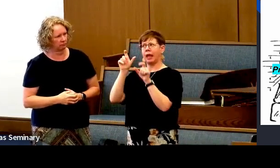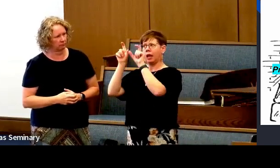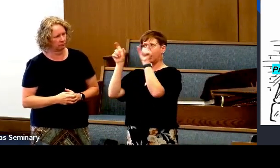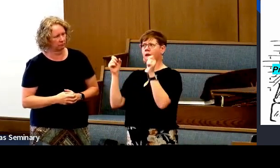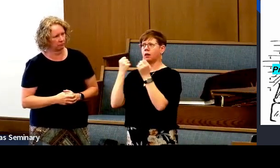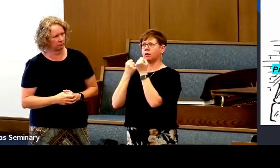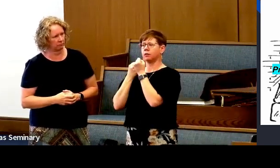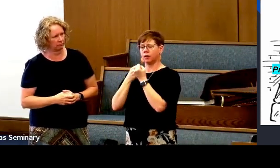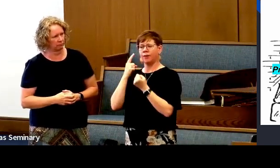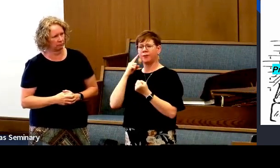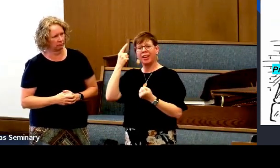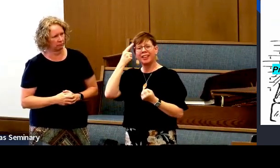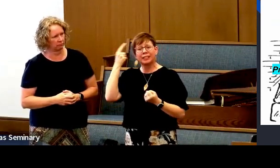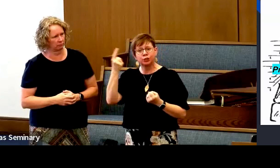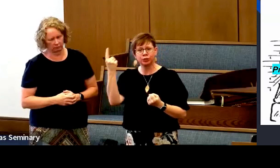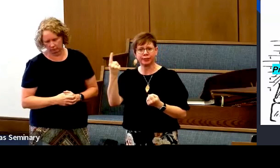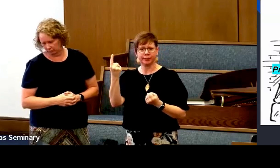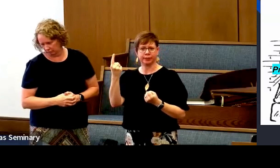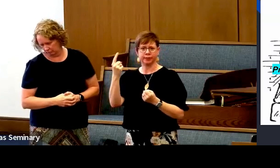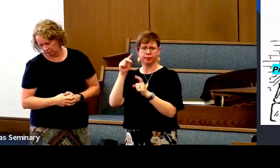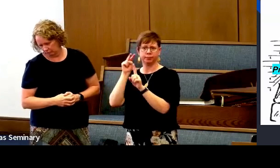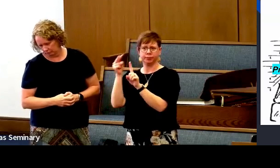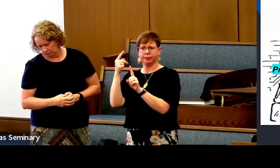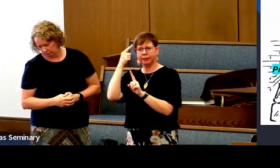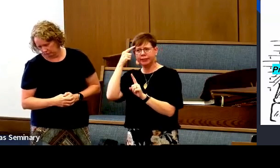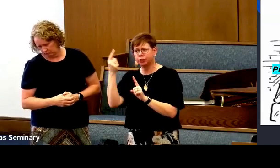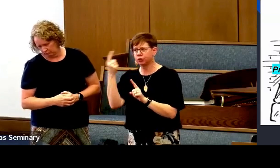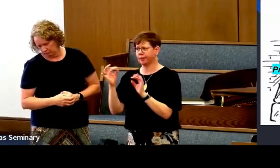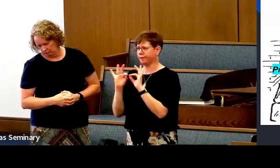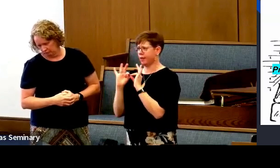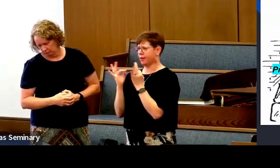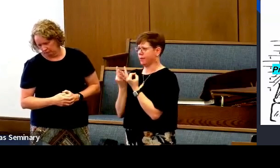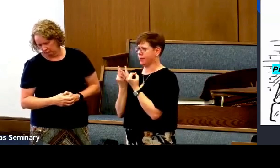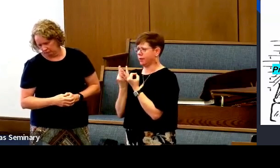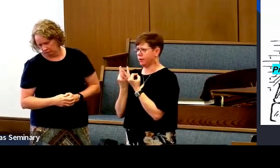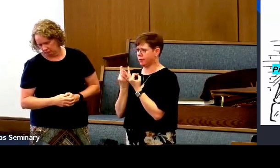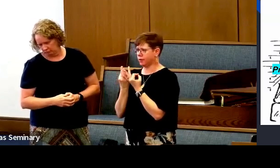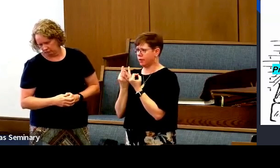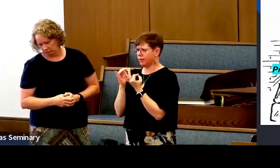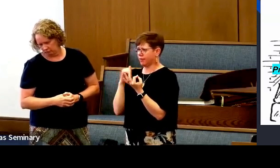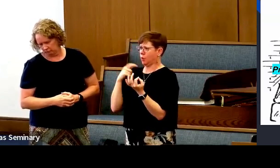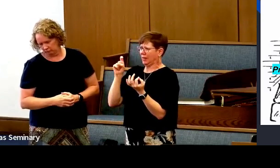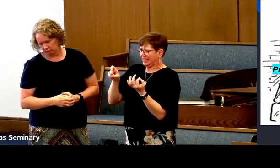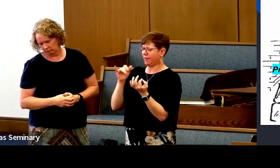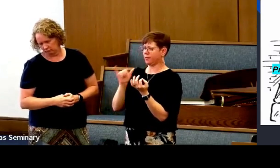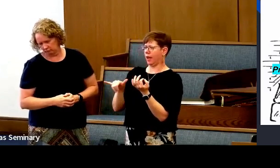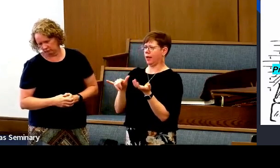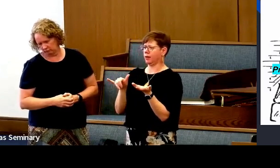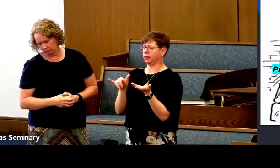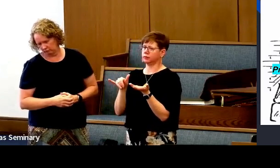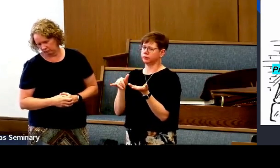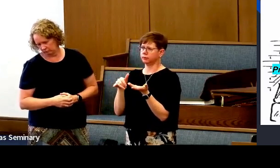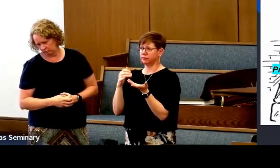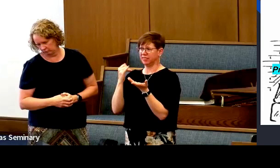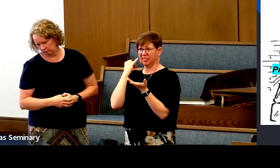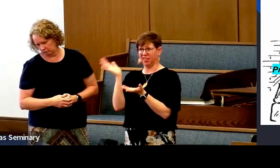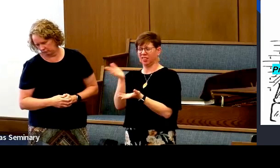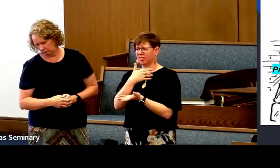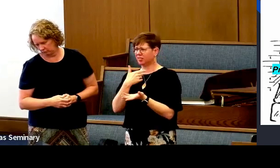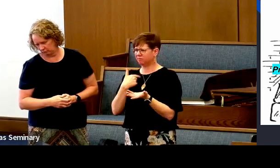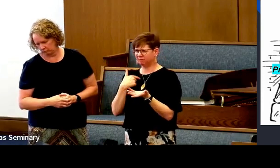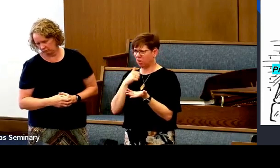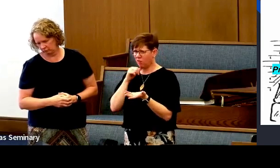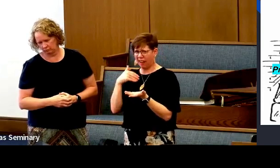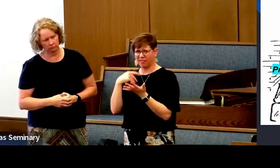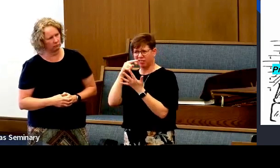So, if you look at that arch and the keystone, and we look at it as a, with, through the eyes of an eternal